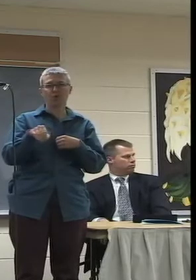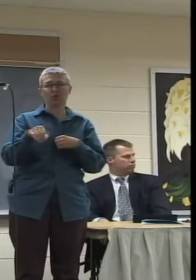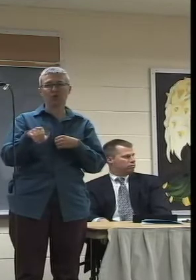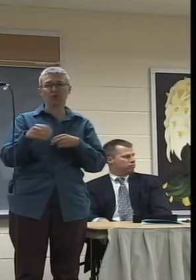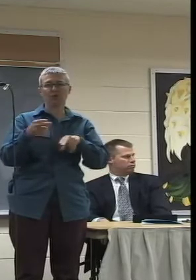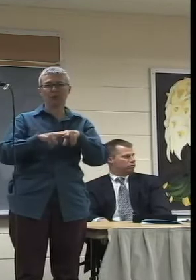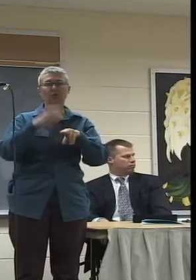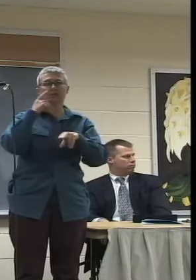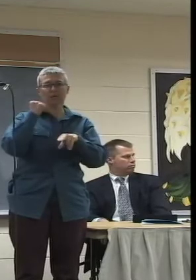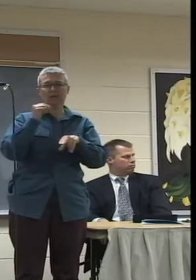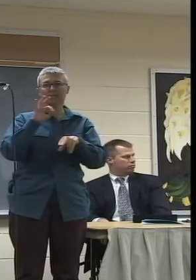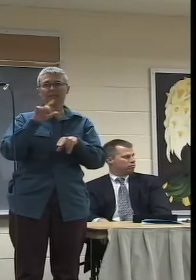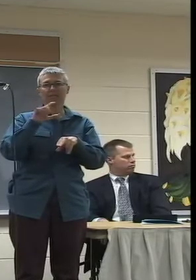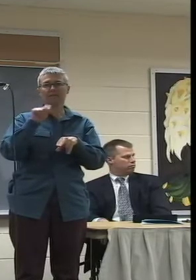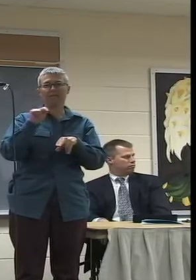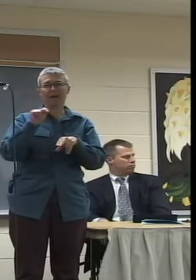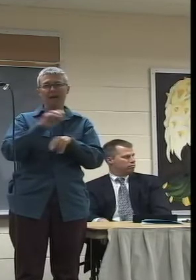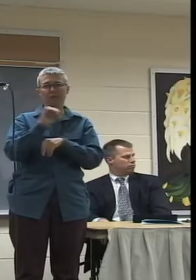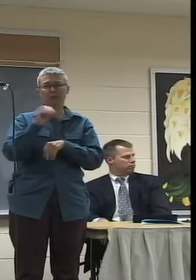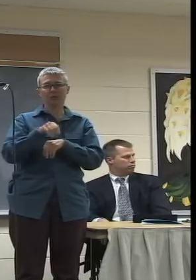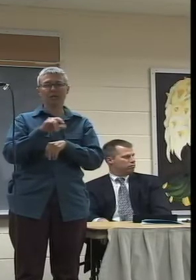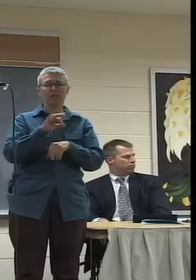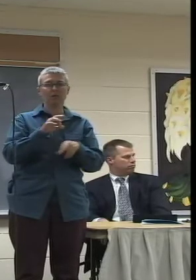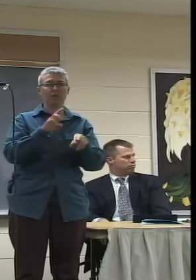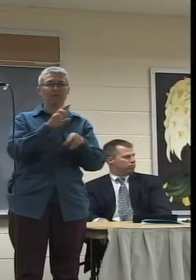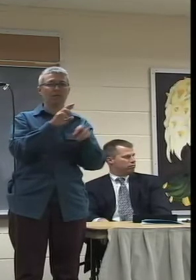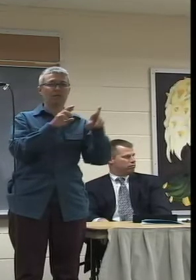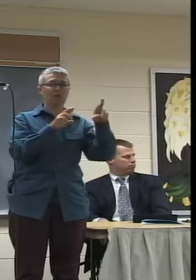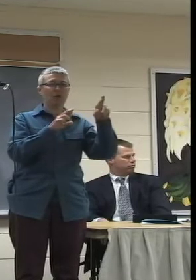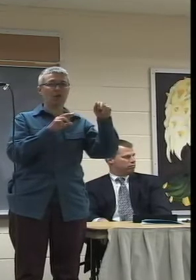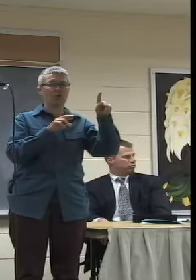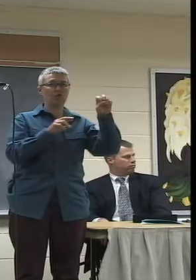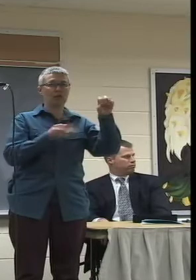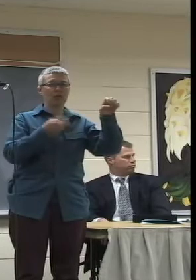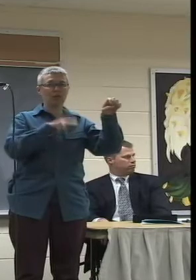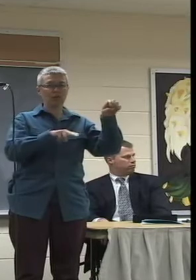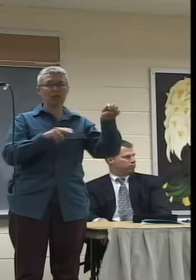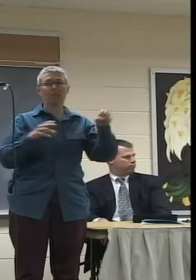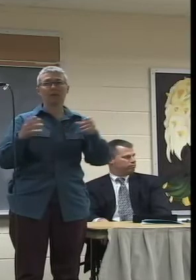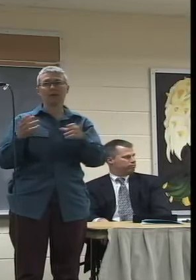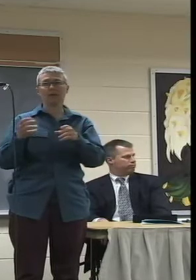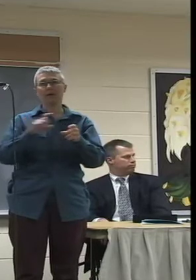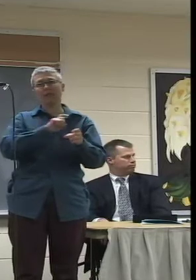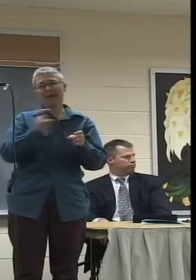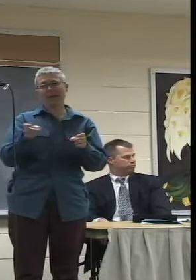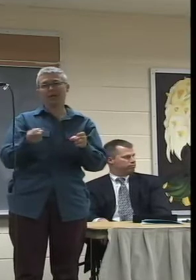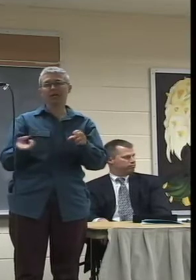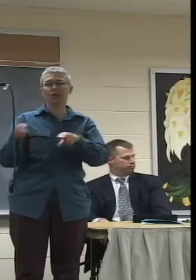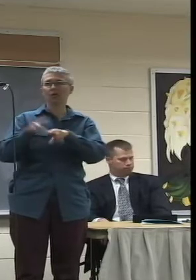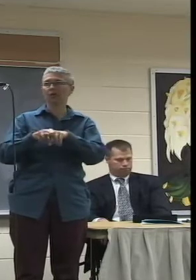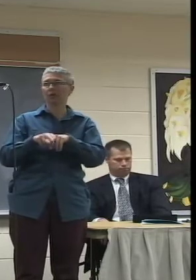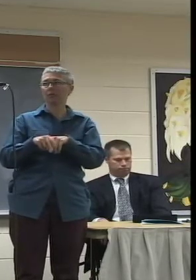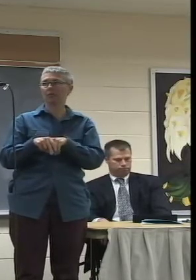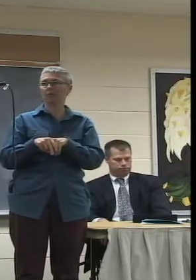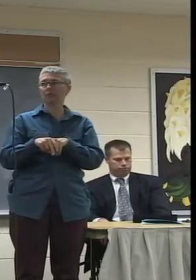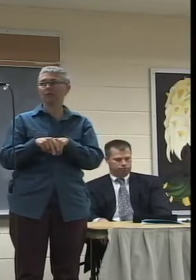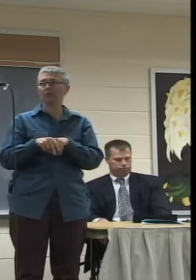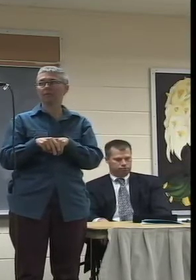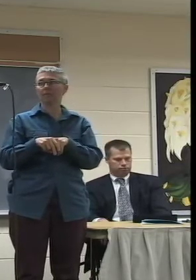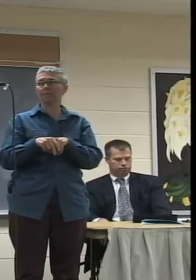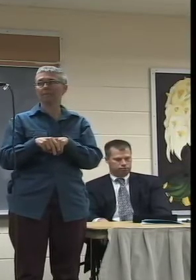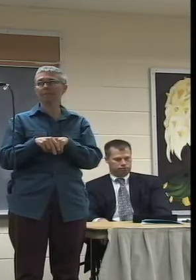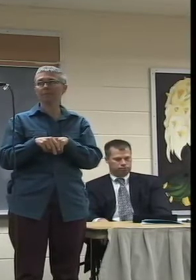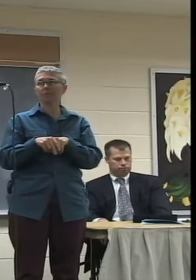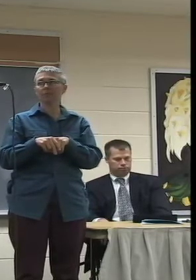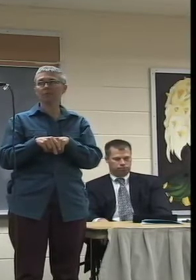if the rates go up, the allocation goes up because it is a percentage. Thank you. So my suggestion is to have a committee study,